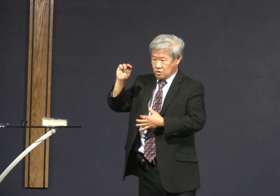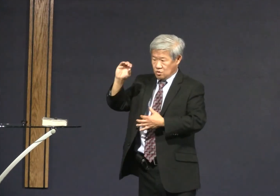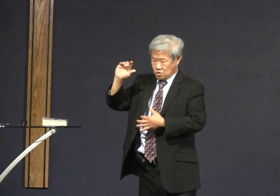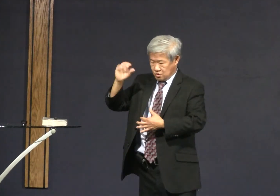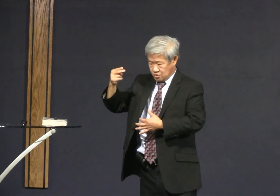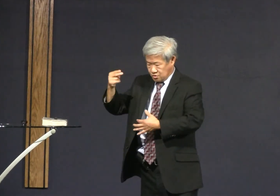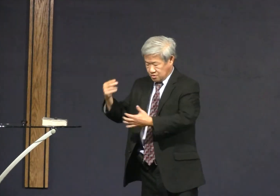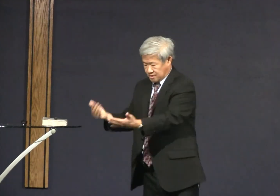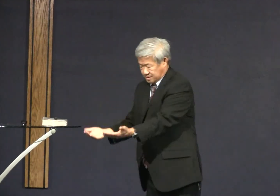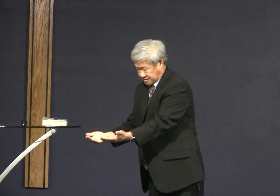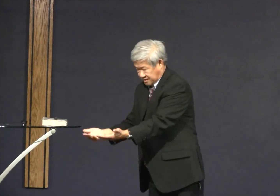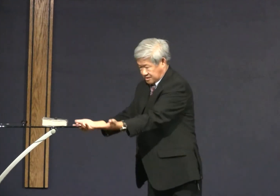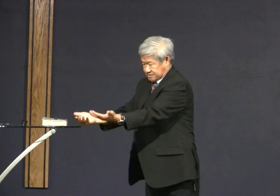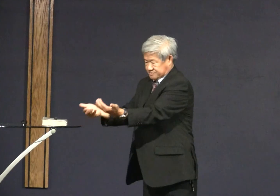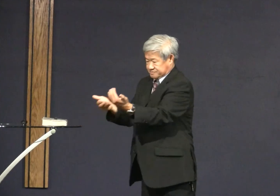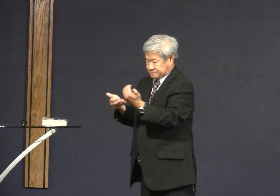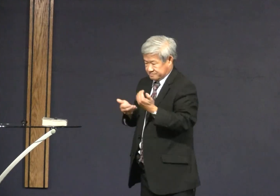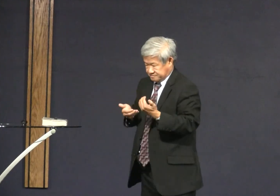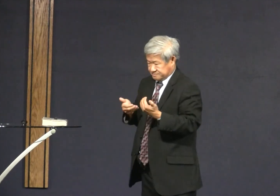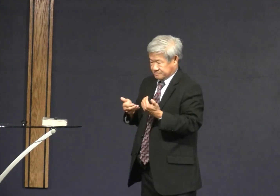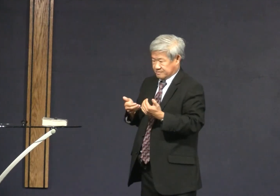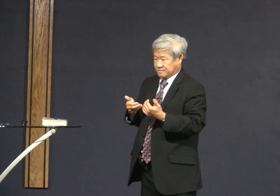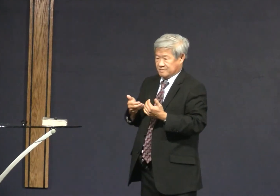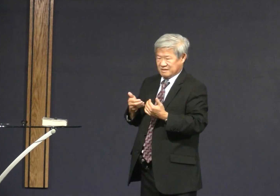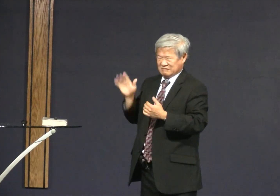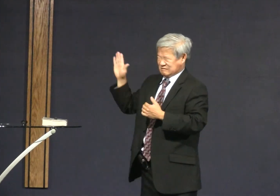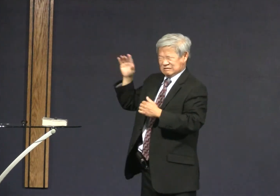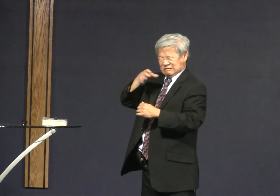parents who worship Mola